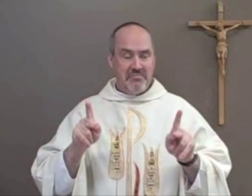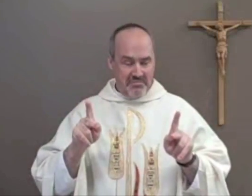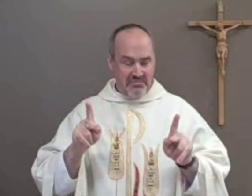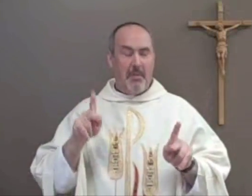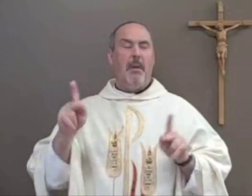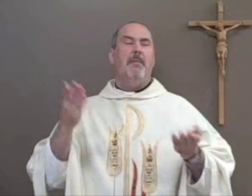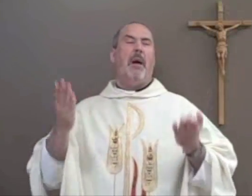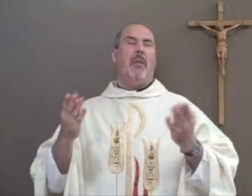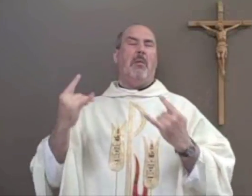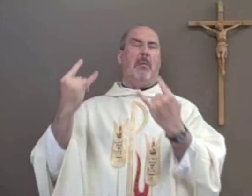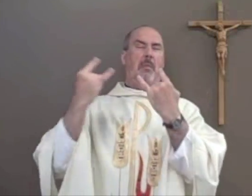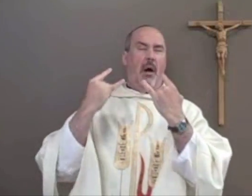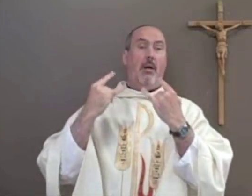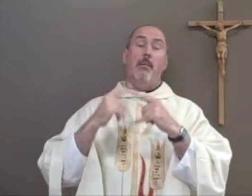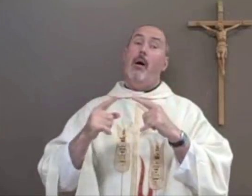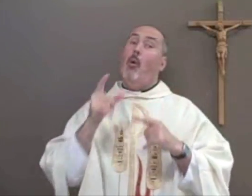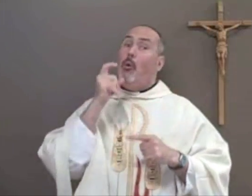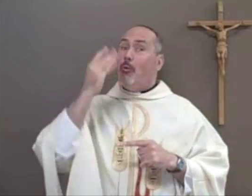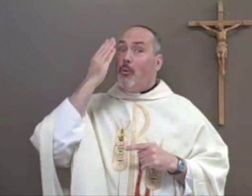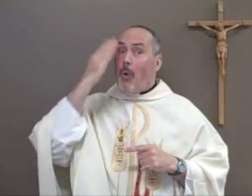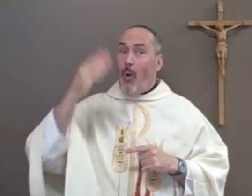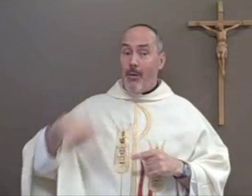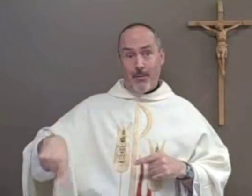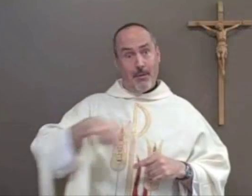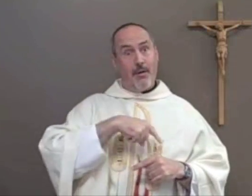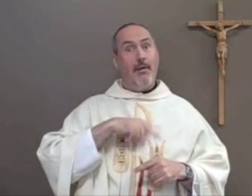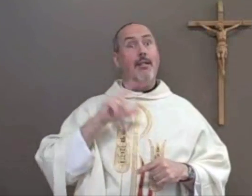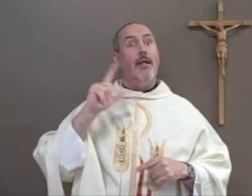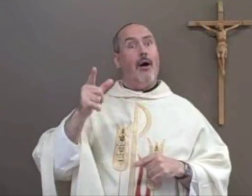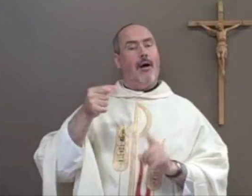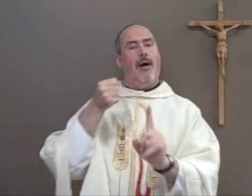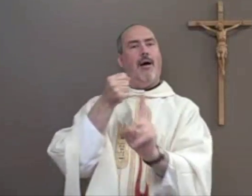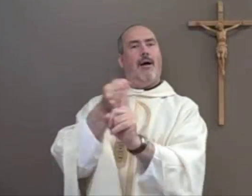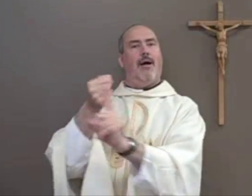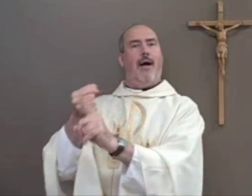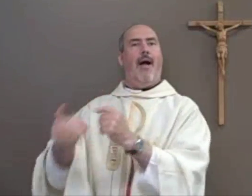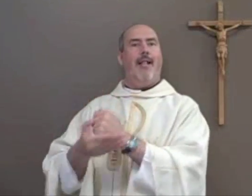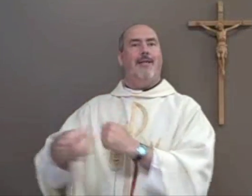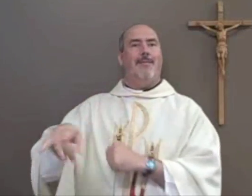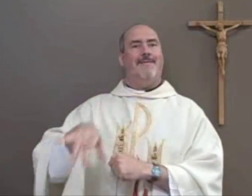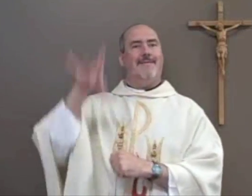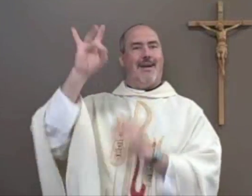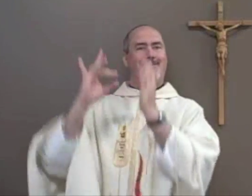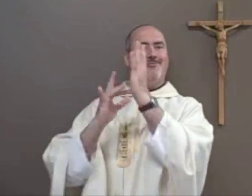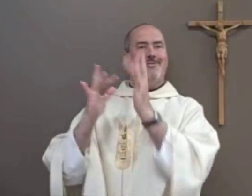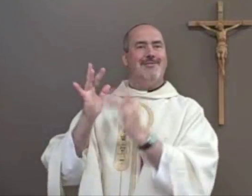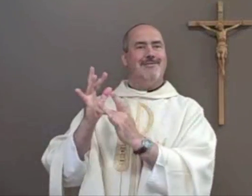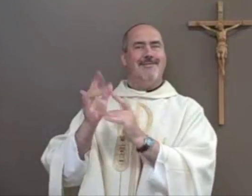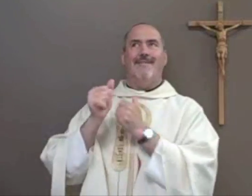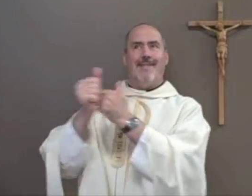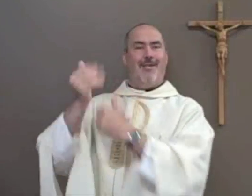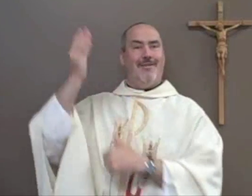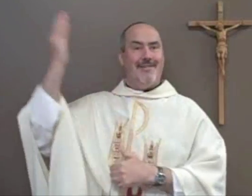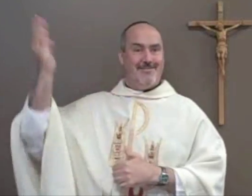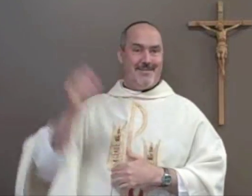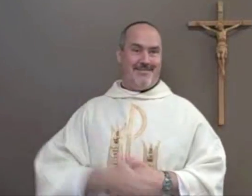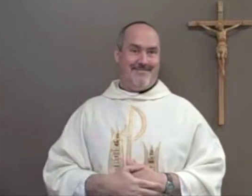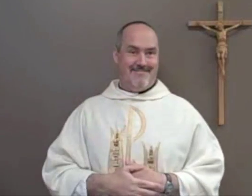other people we may get persecuted but who never who knows that maybe later we might have convinced